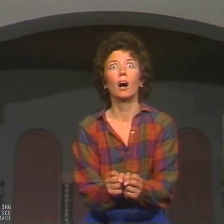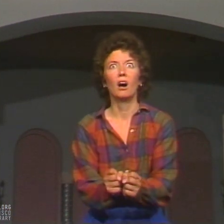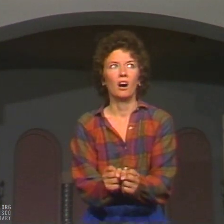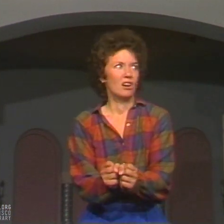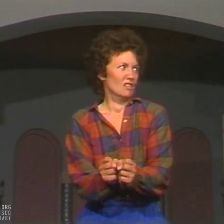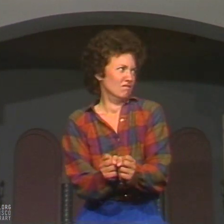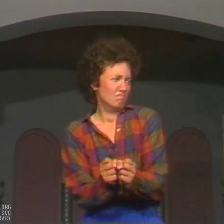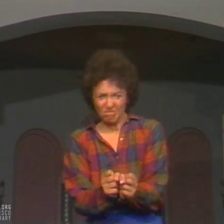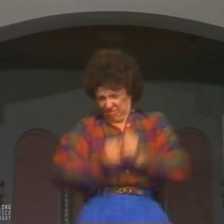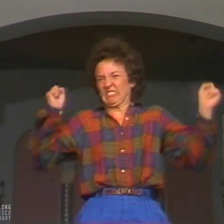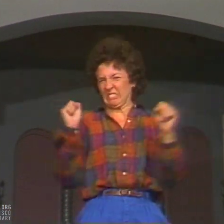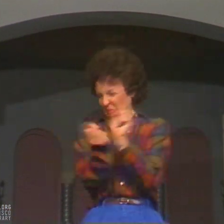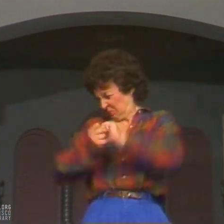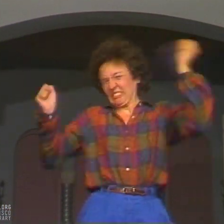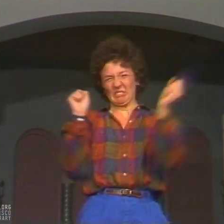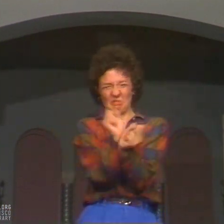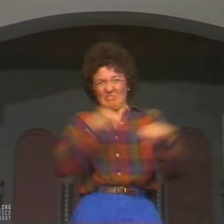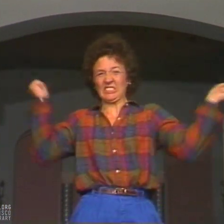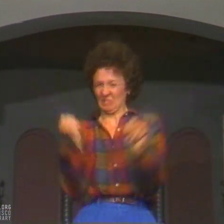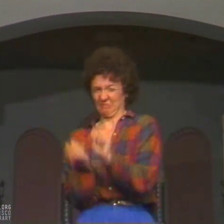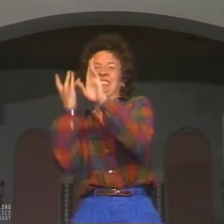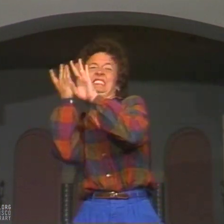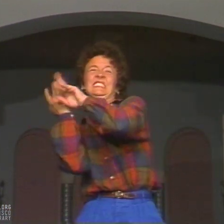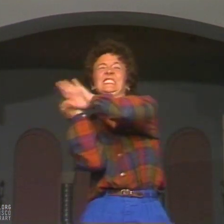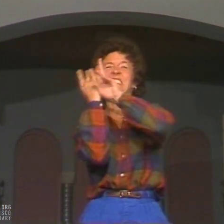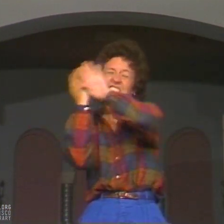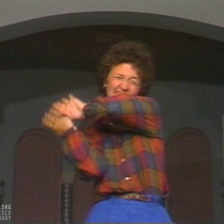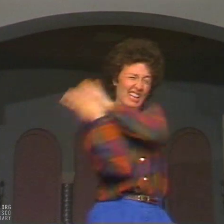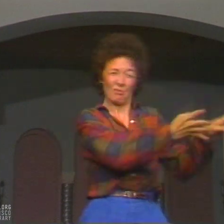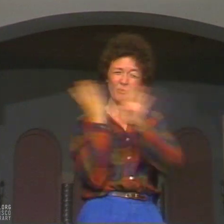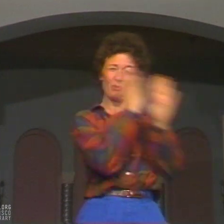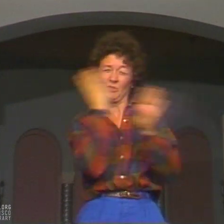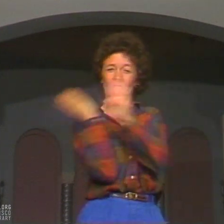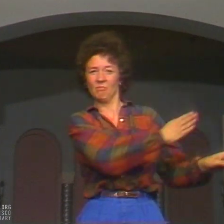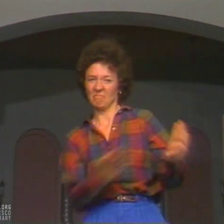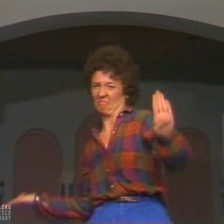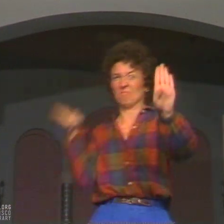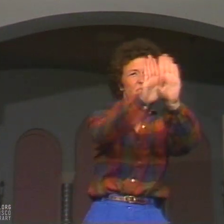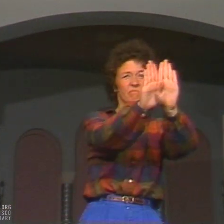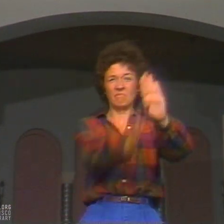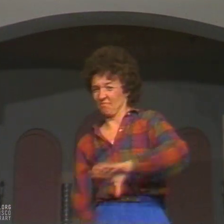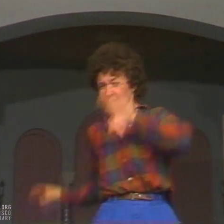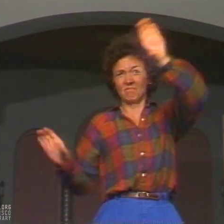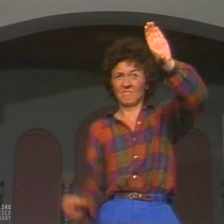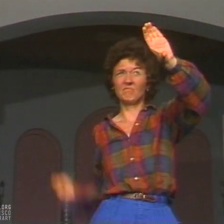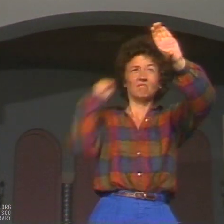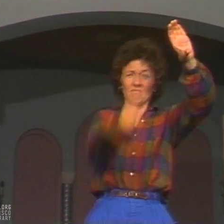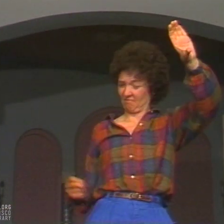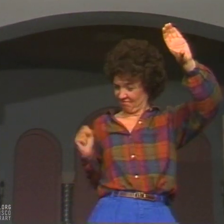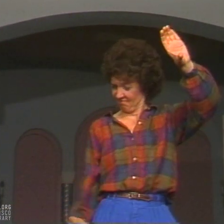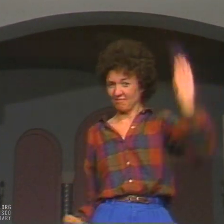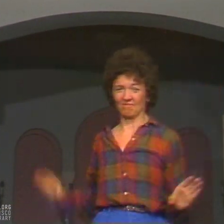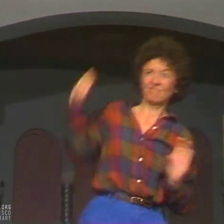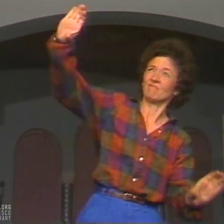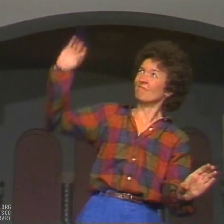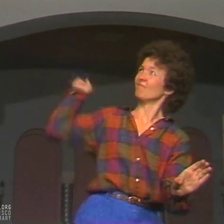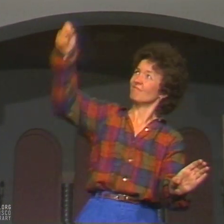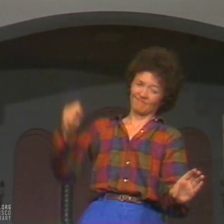Damn your chains. We'll pronounce our own deliverance and articulate our message loud